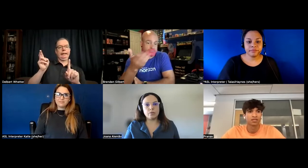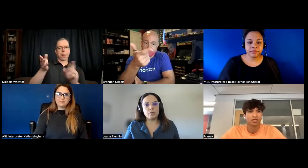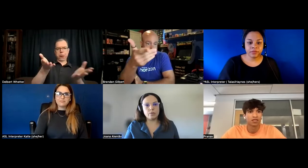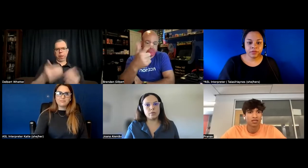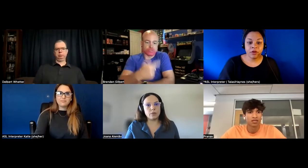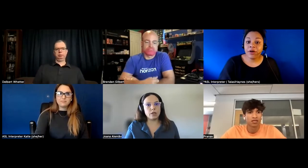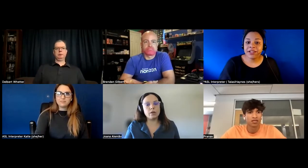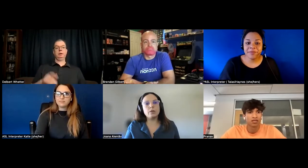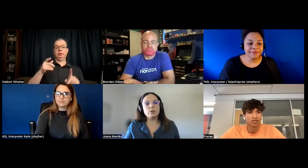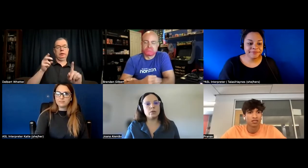go ahead delbert